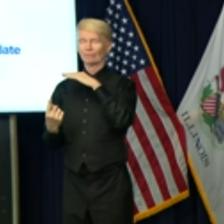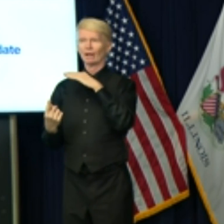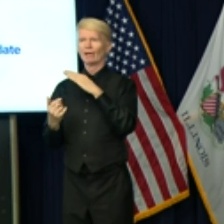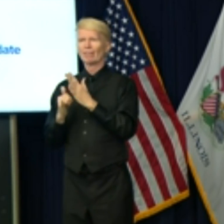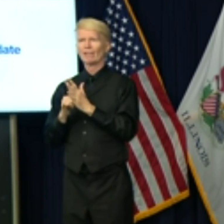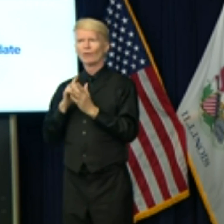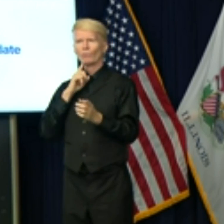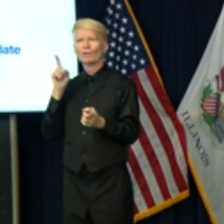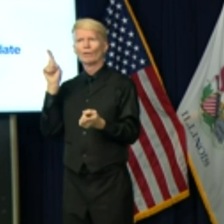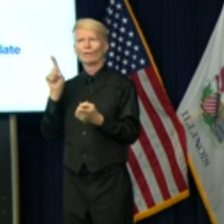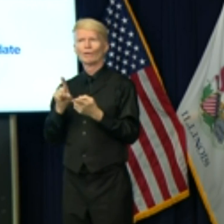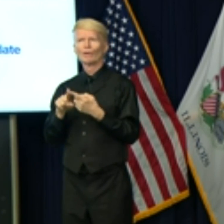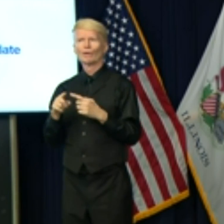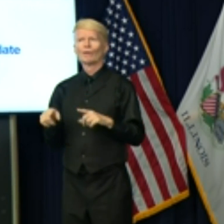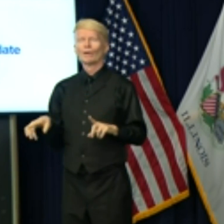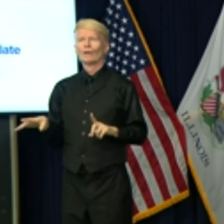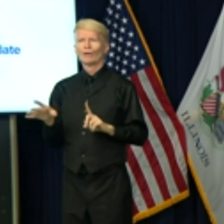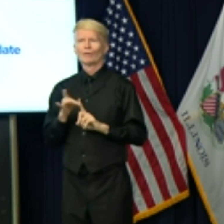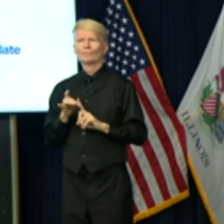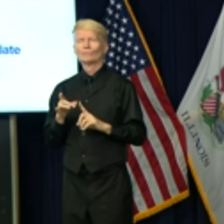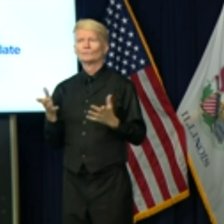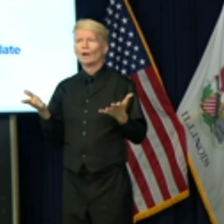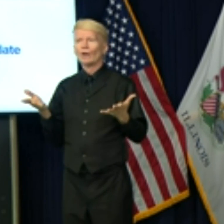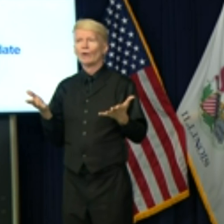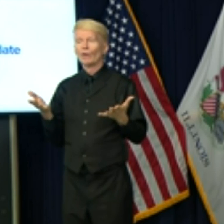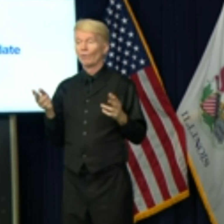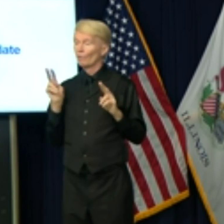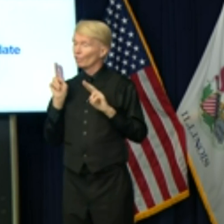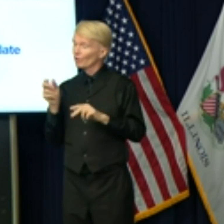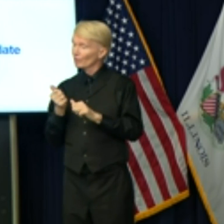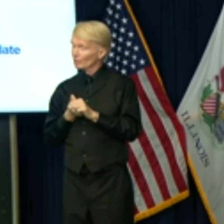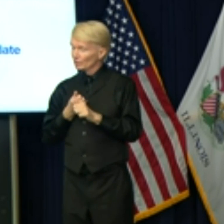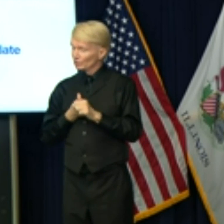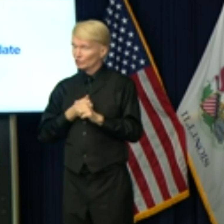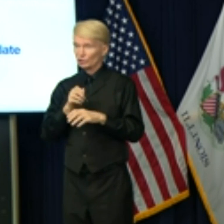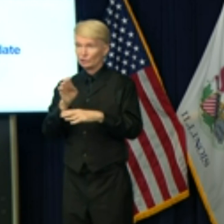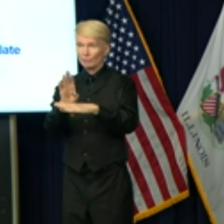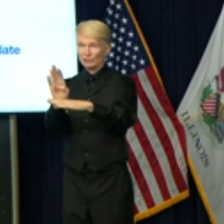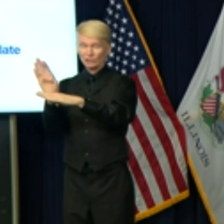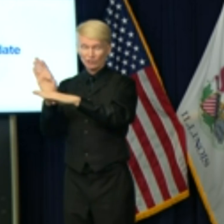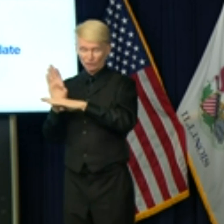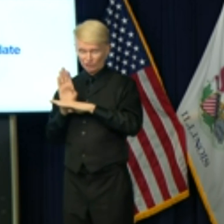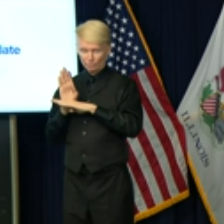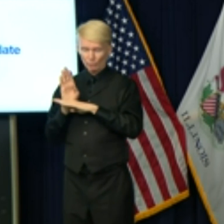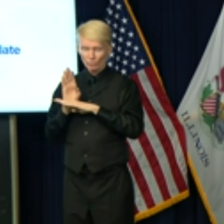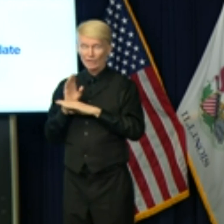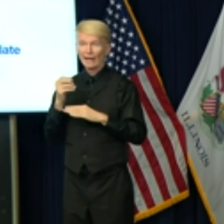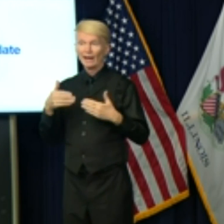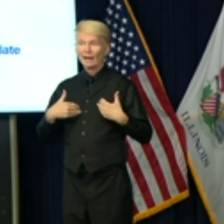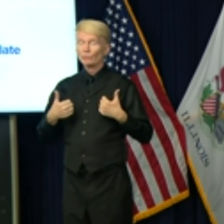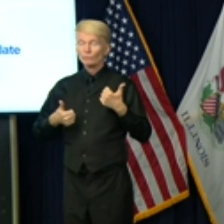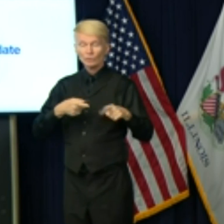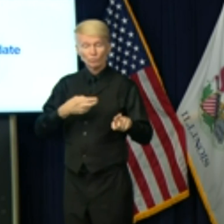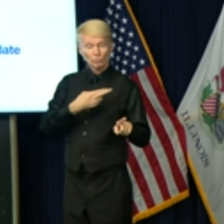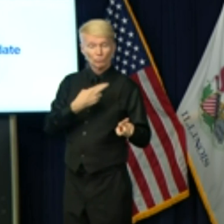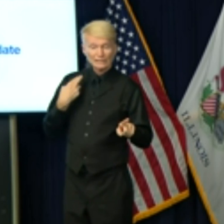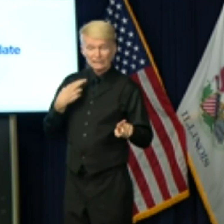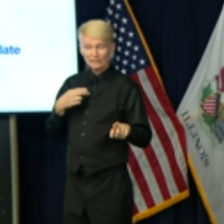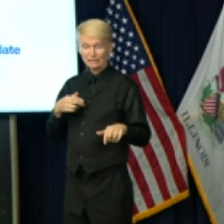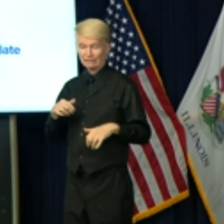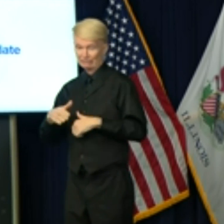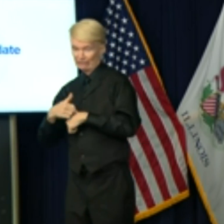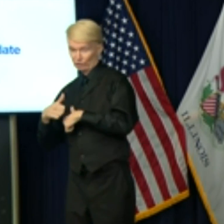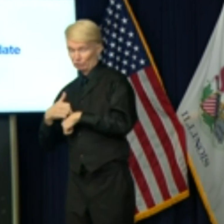And so looking at each industry and the risks involved in each industry, the doctors basically tried to